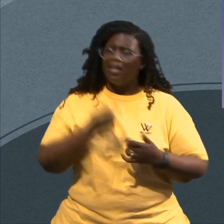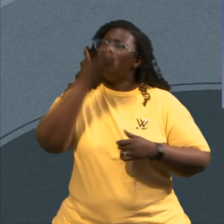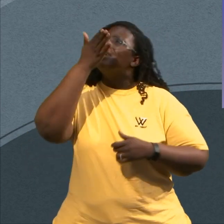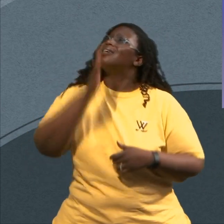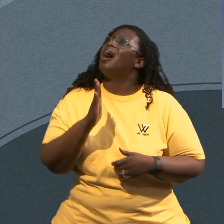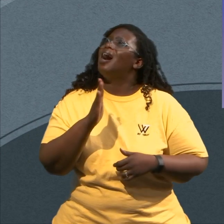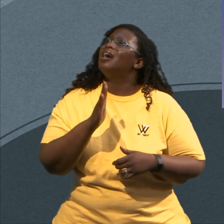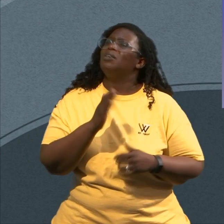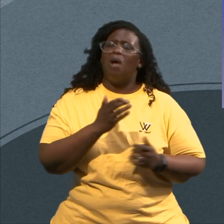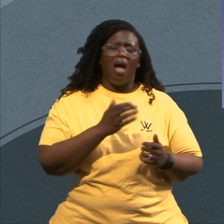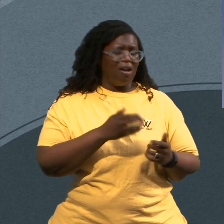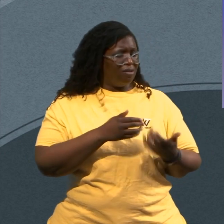God